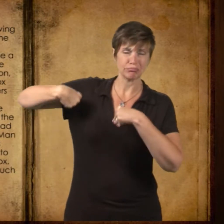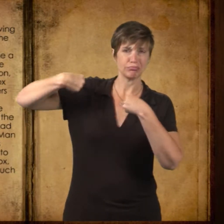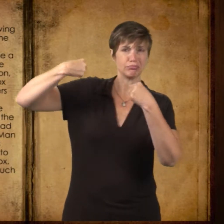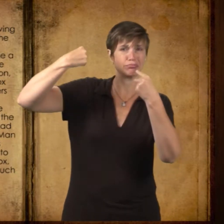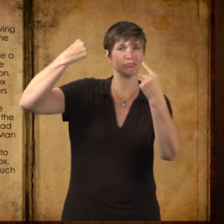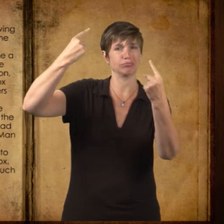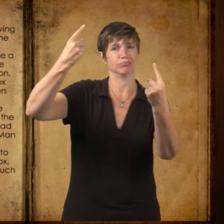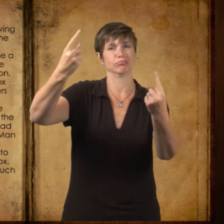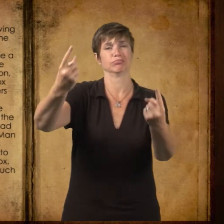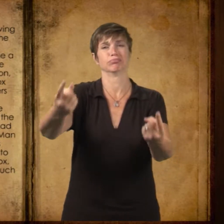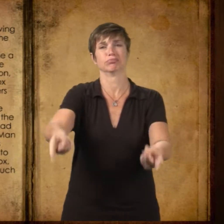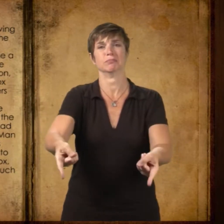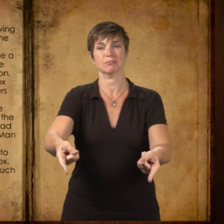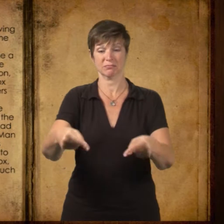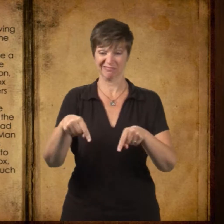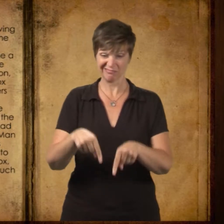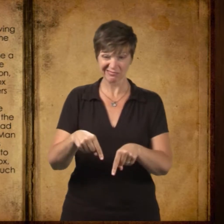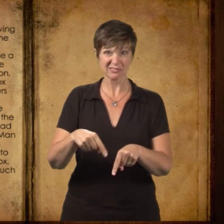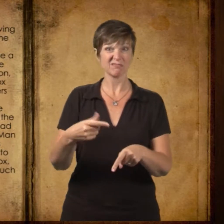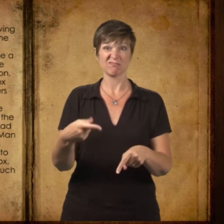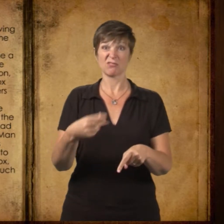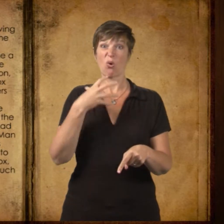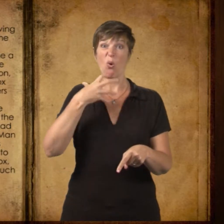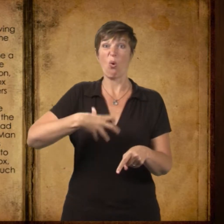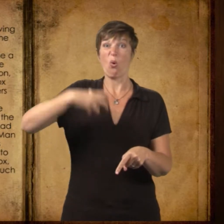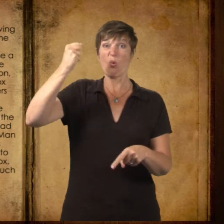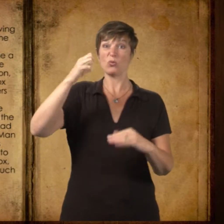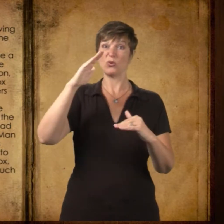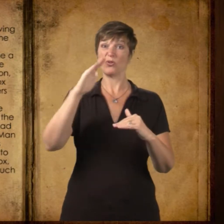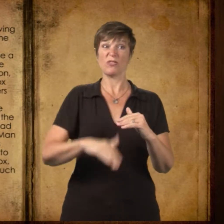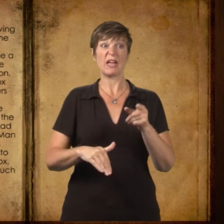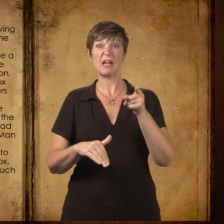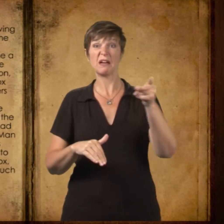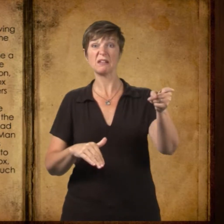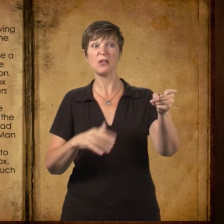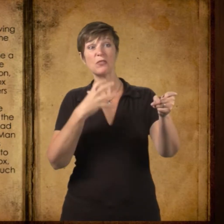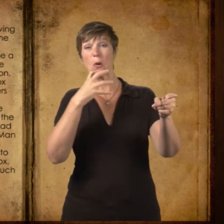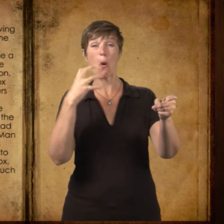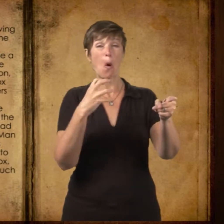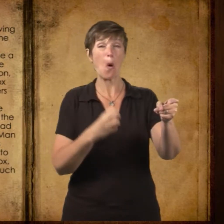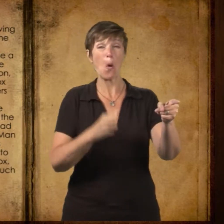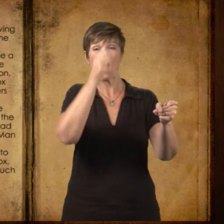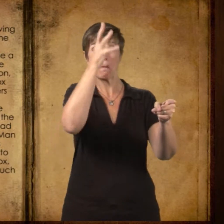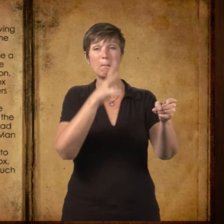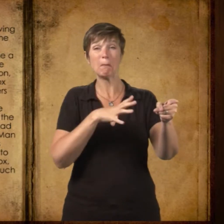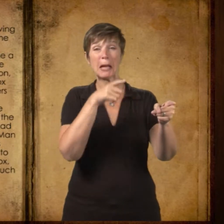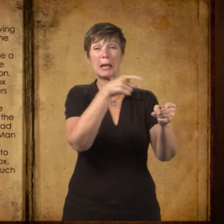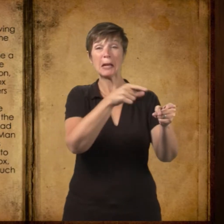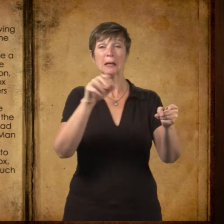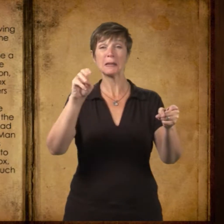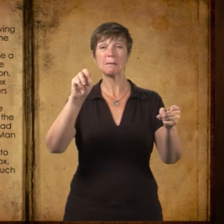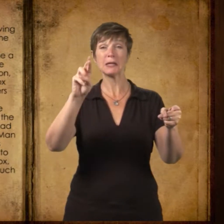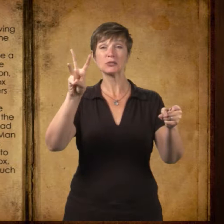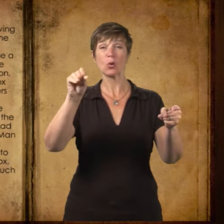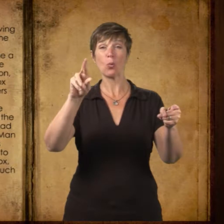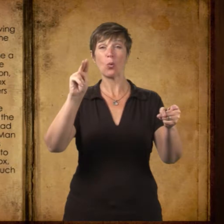and the black box now resting on the stool had been put into use even before